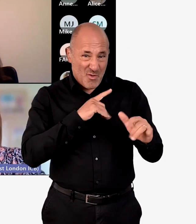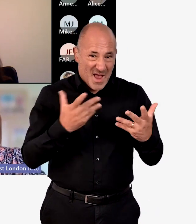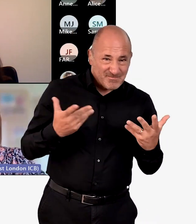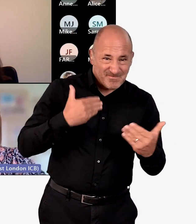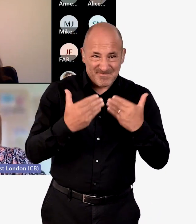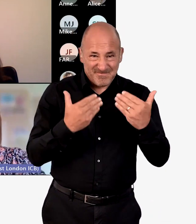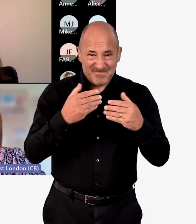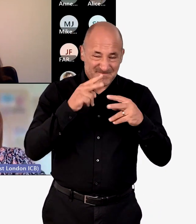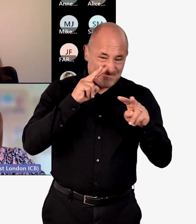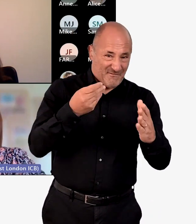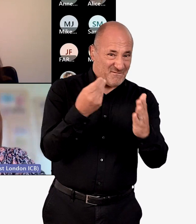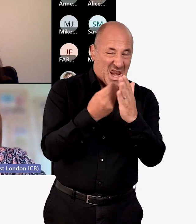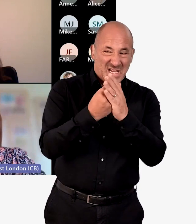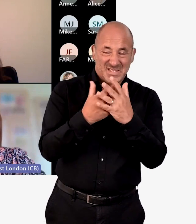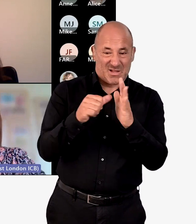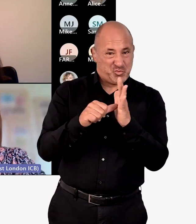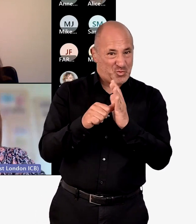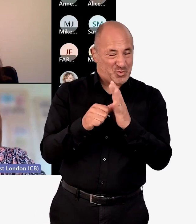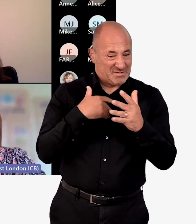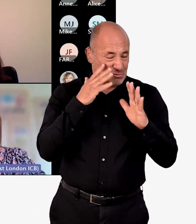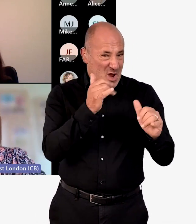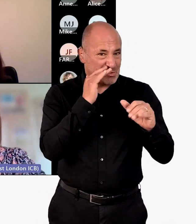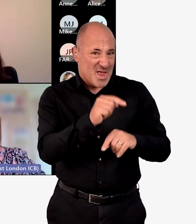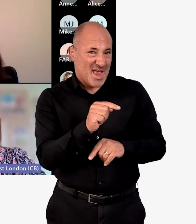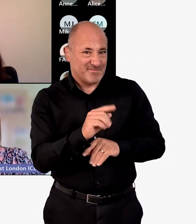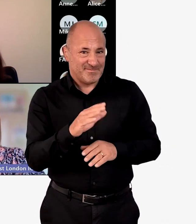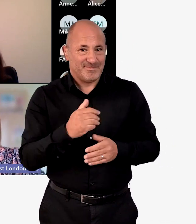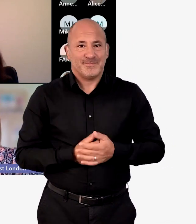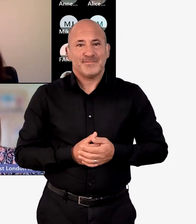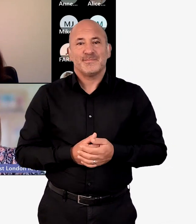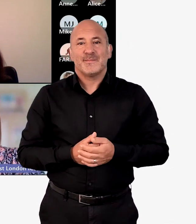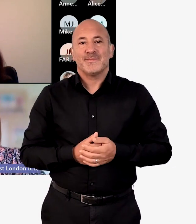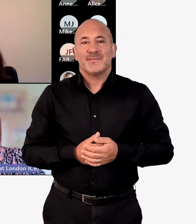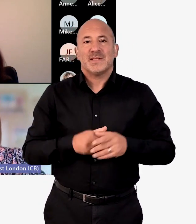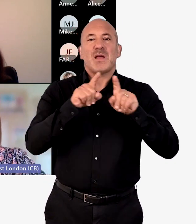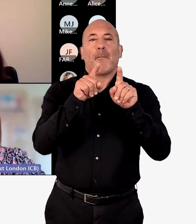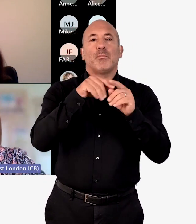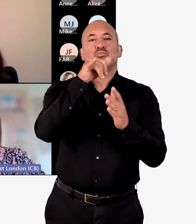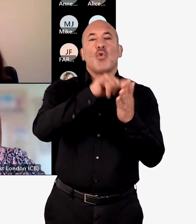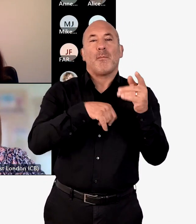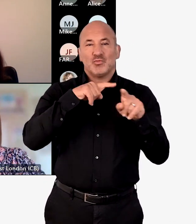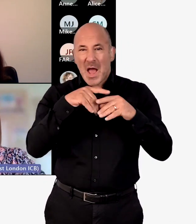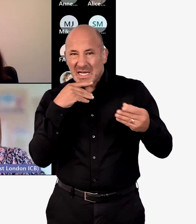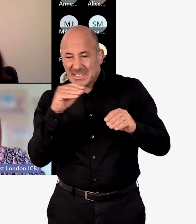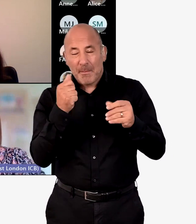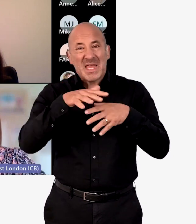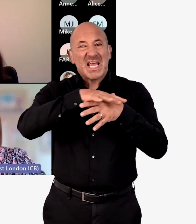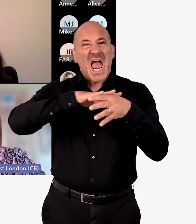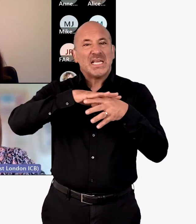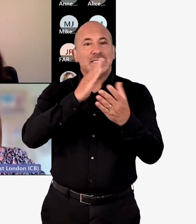that we keep that under review as we continue to deliver and work forward with our financial pressures. We've also tried to put inside